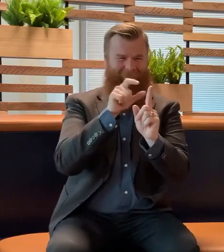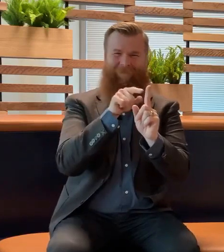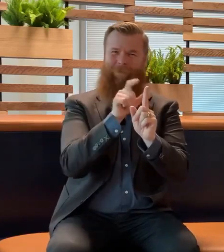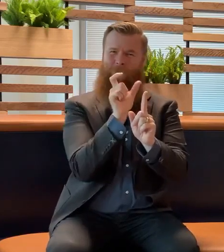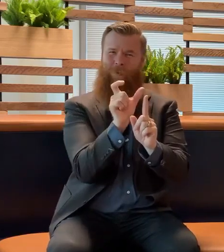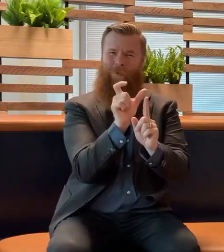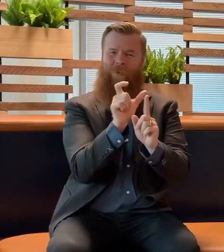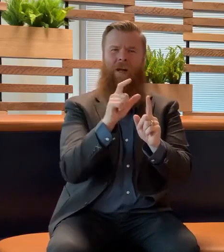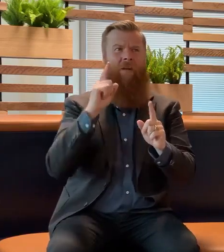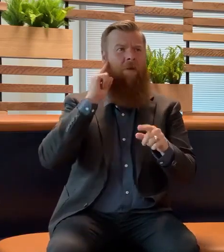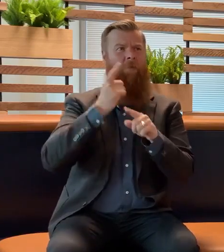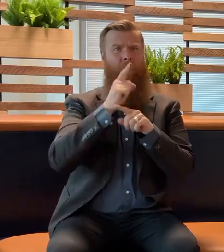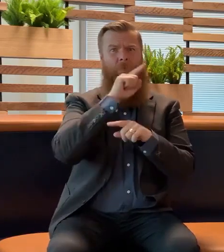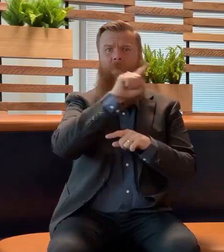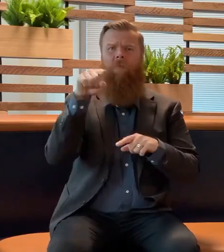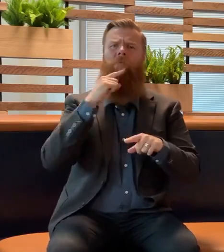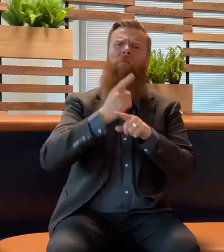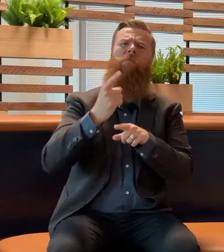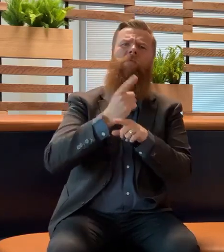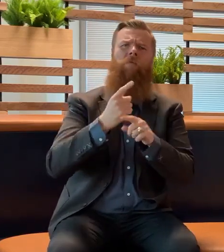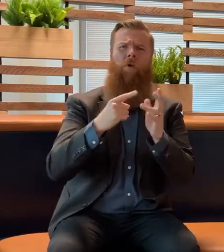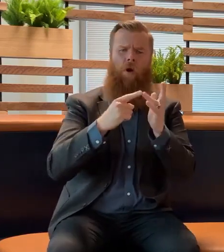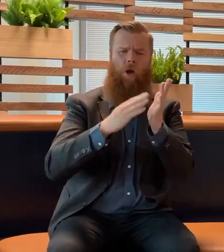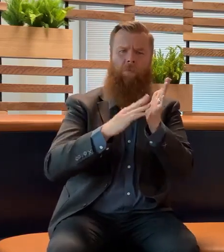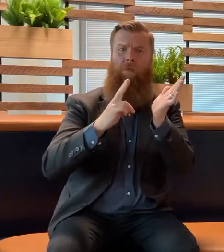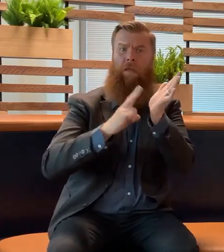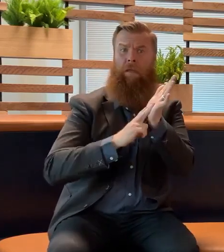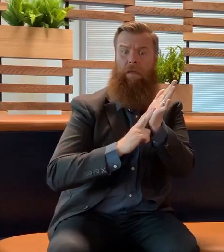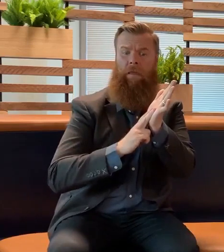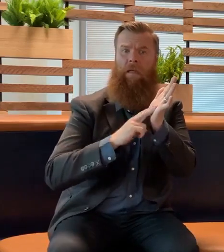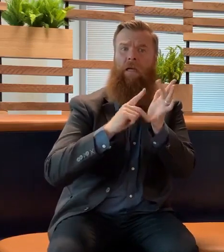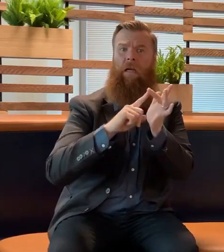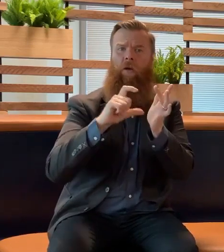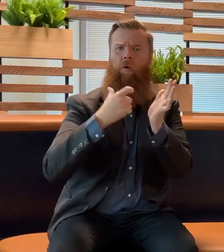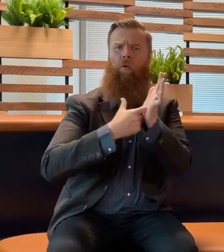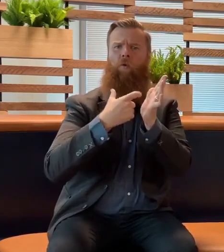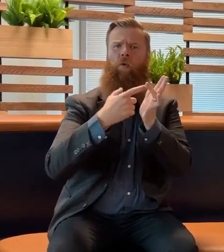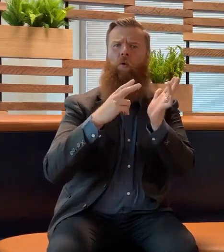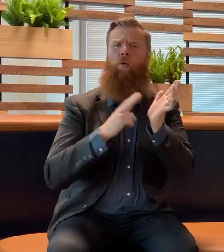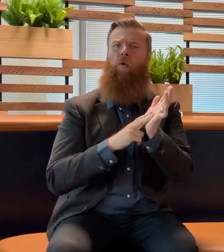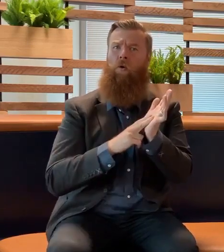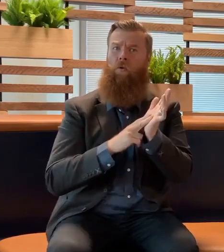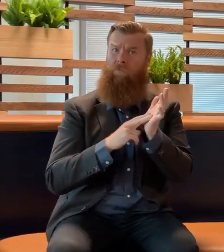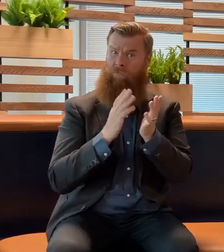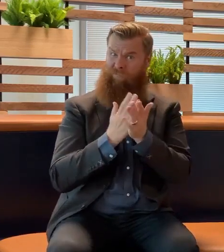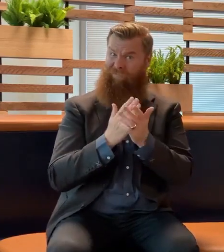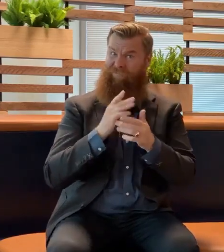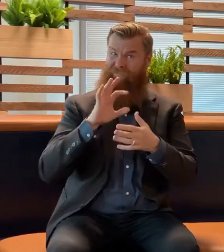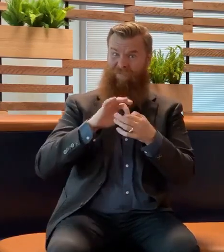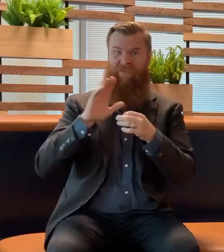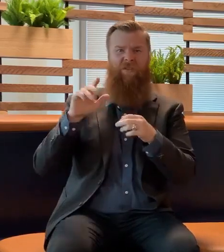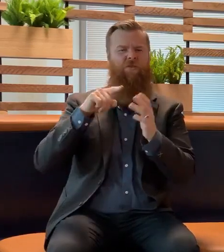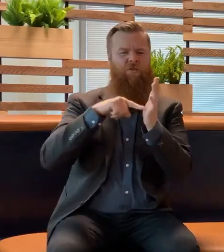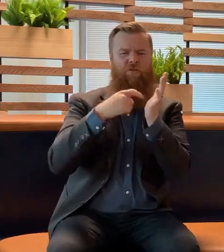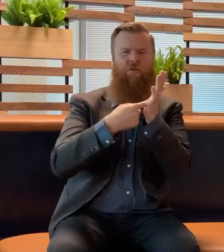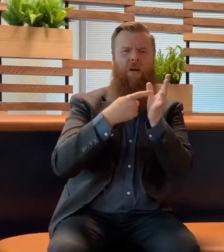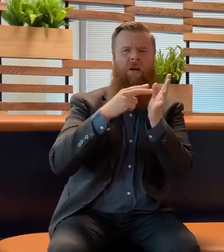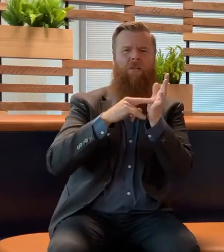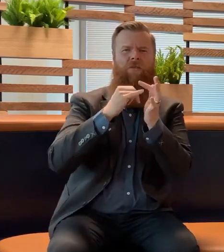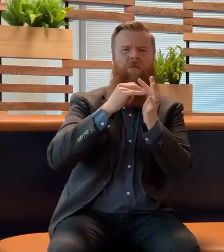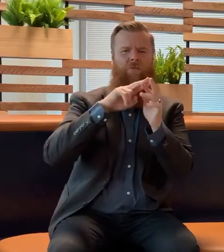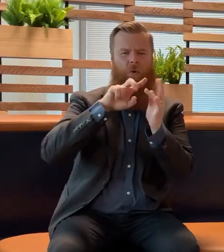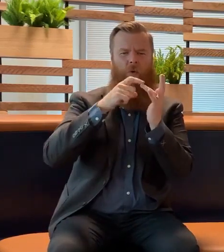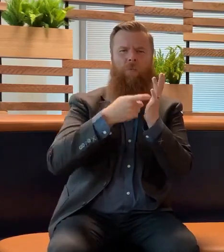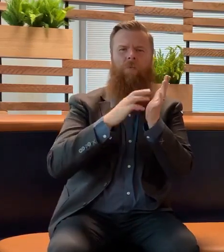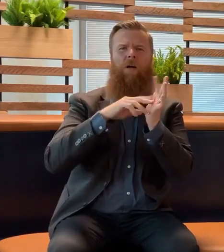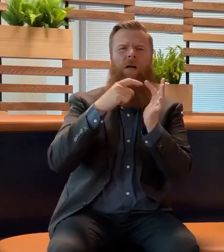a lot of people call this Omicron. I was of the belief that I was a transformer. I've now been informed that the transformer